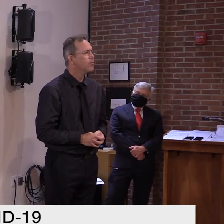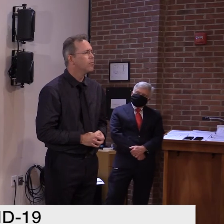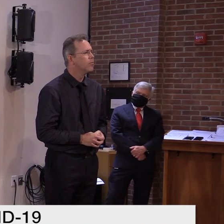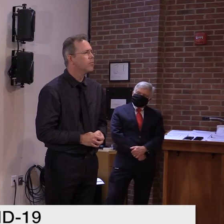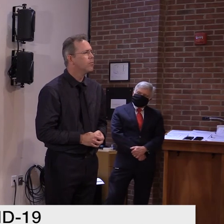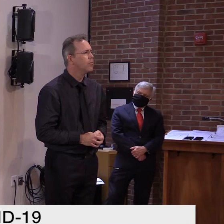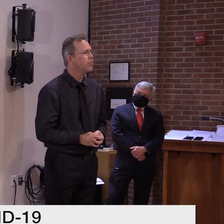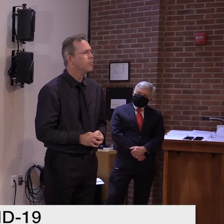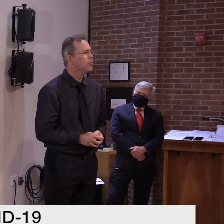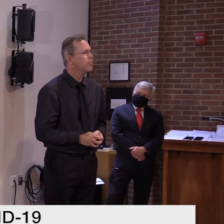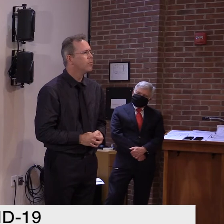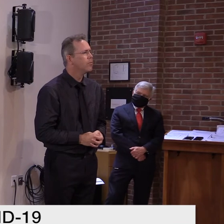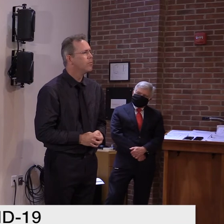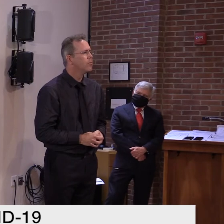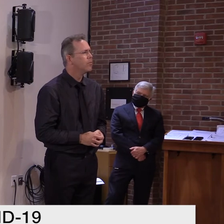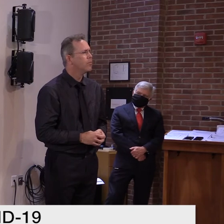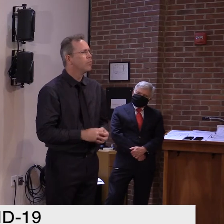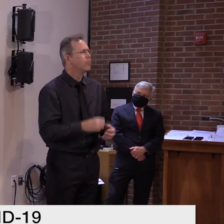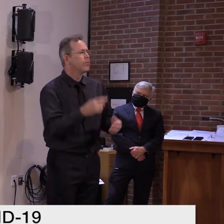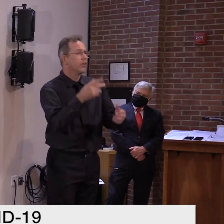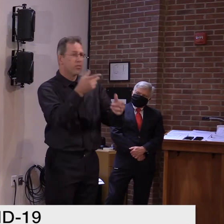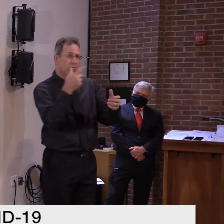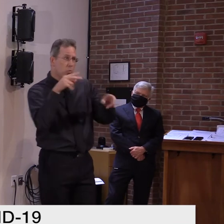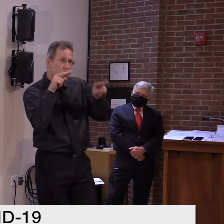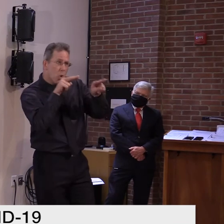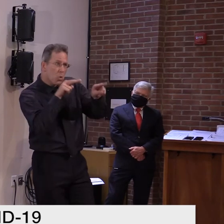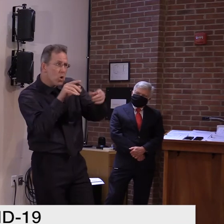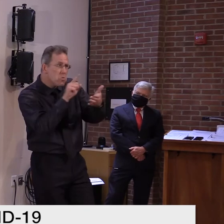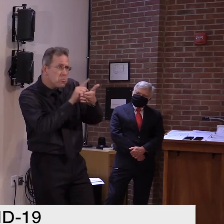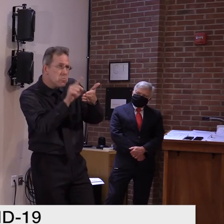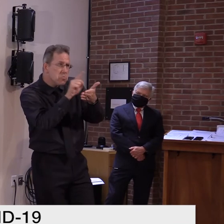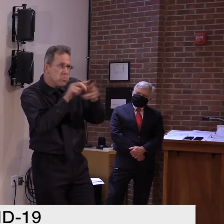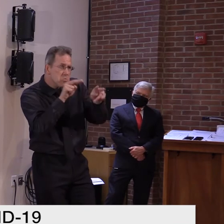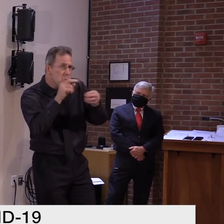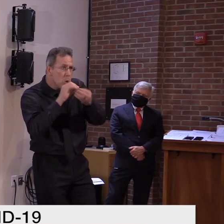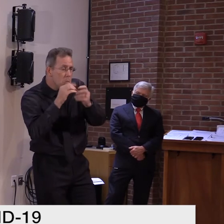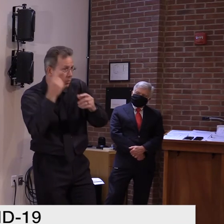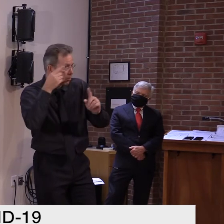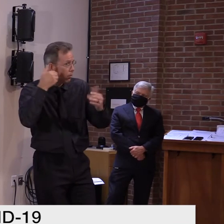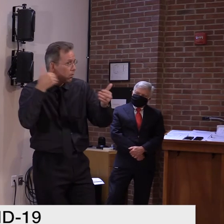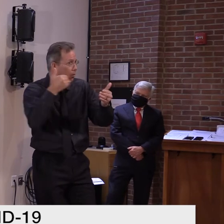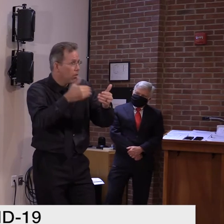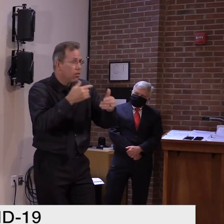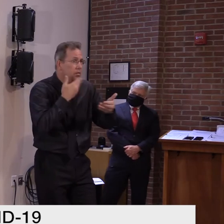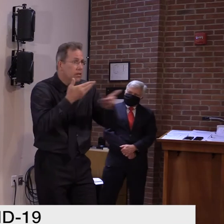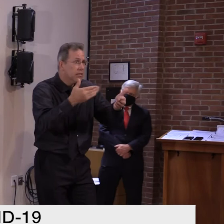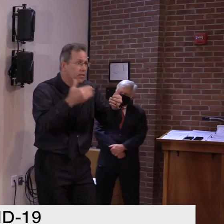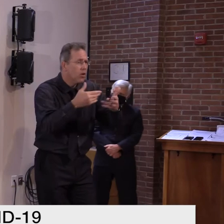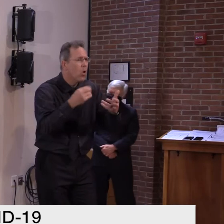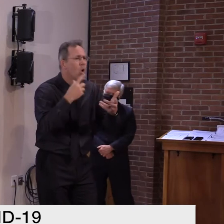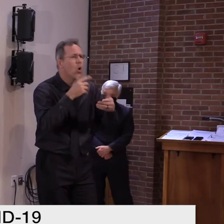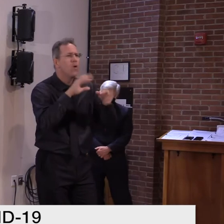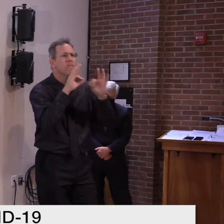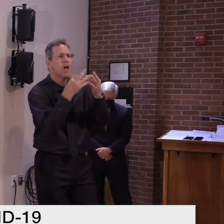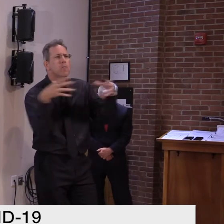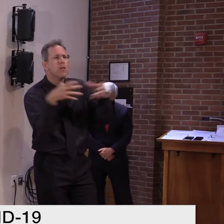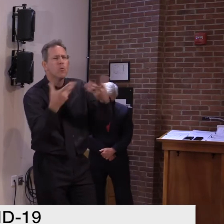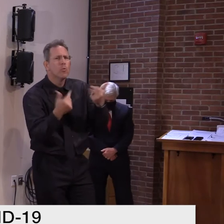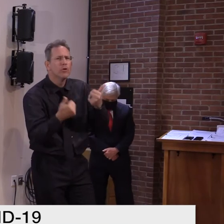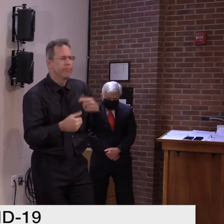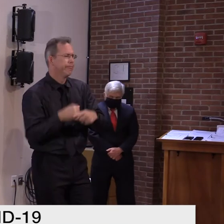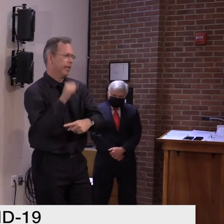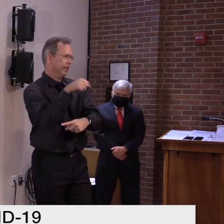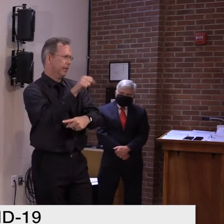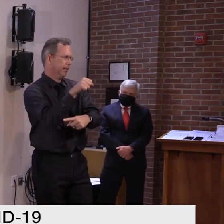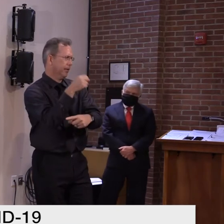with them? Yes. Yeah. That's what I'm saying. Um, I know this is going to be unusual. Um, this is going to be difficult. Uh,